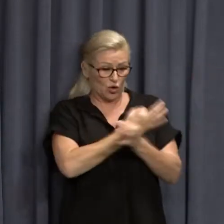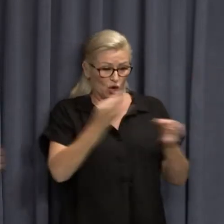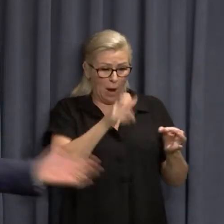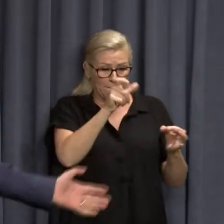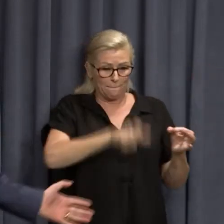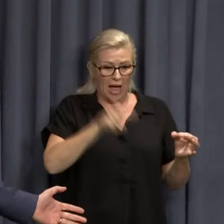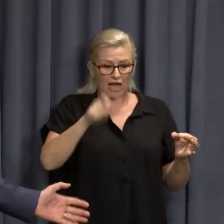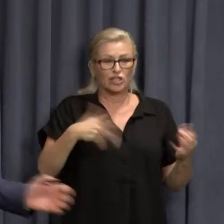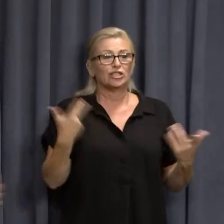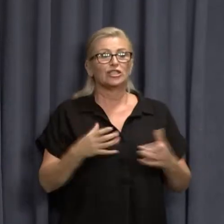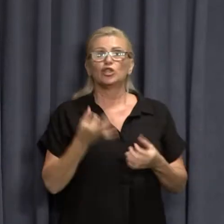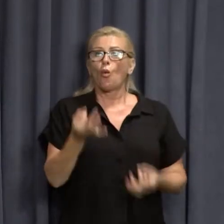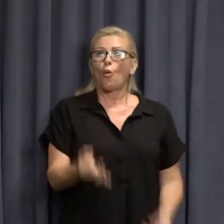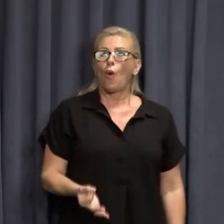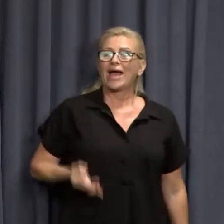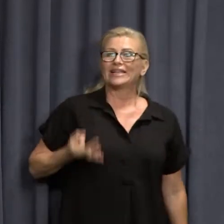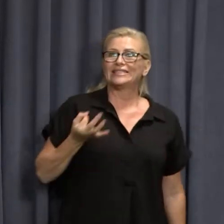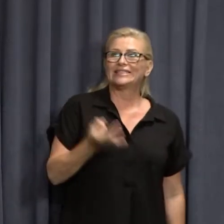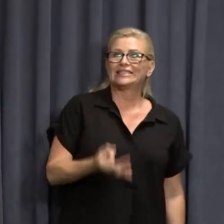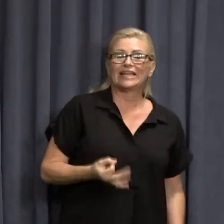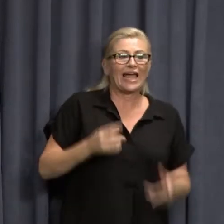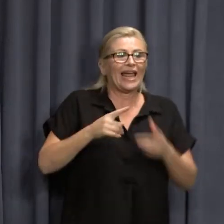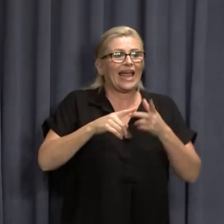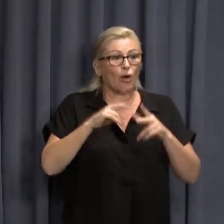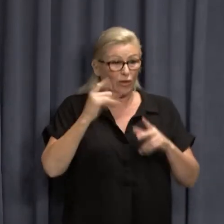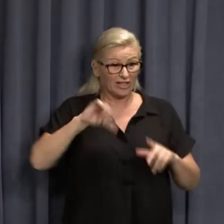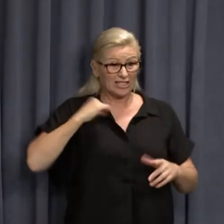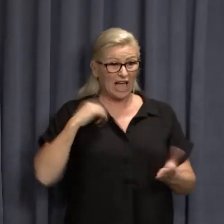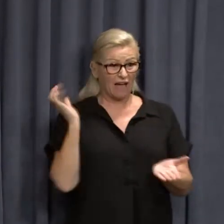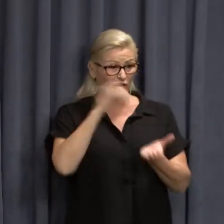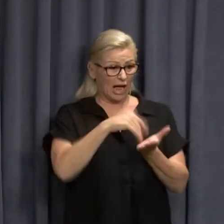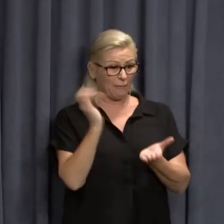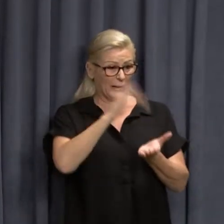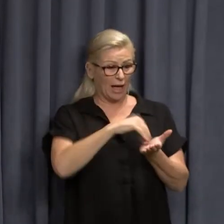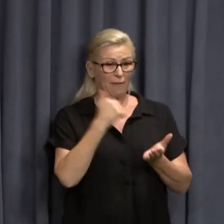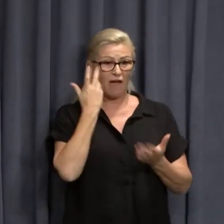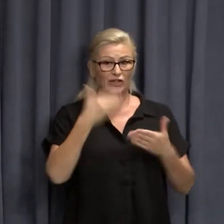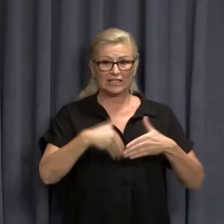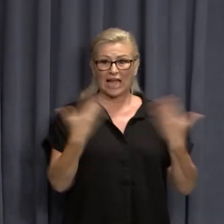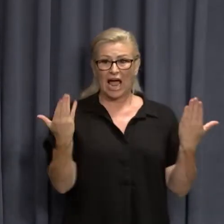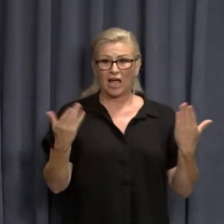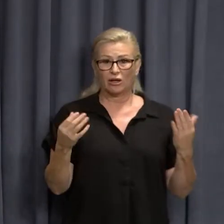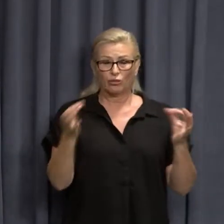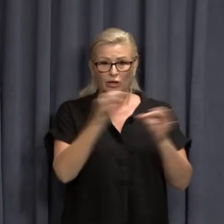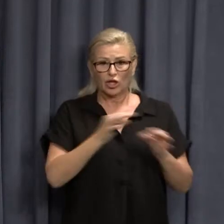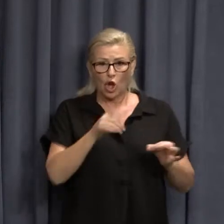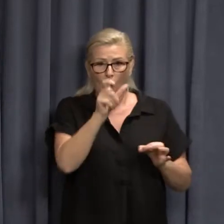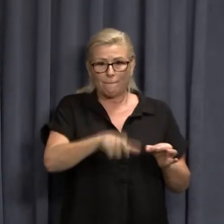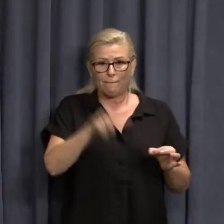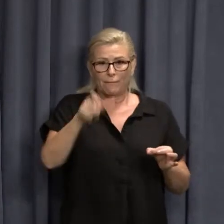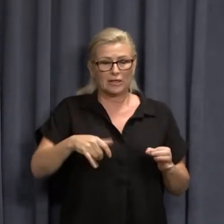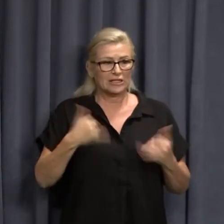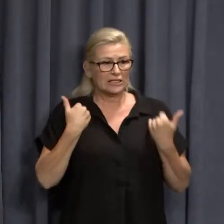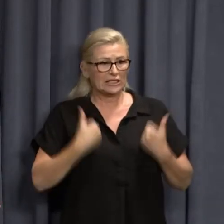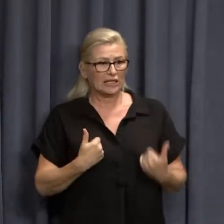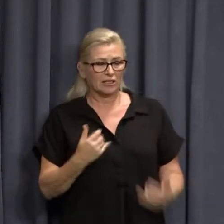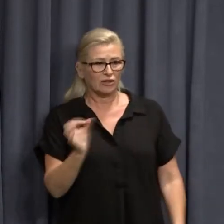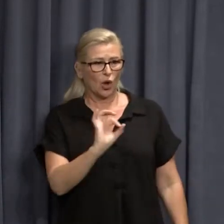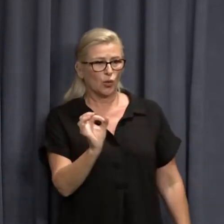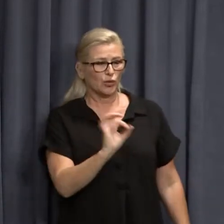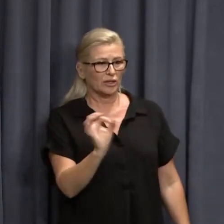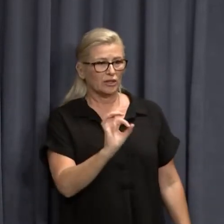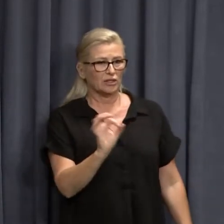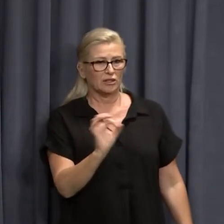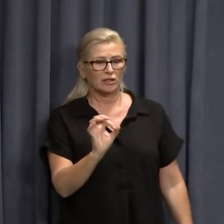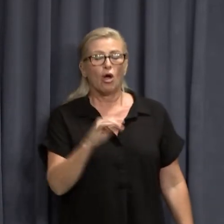just waiting in case with staff turning up each day, sitting there with no patients. What we will